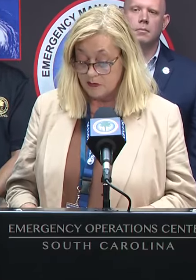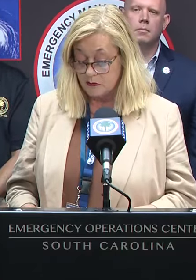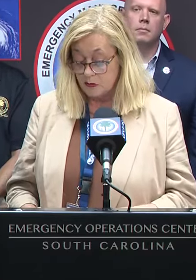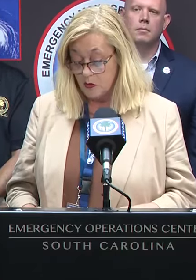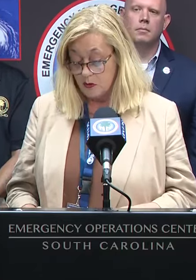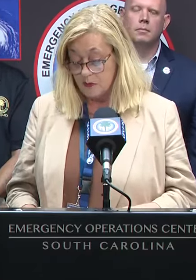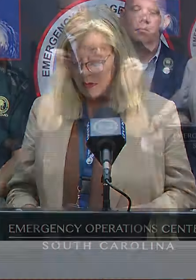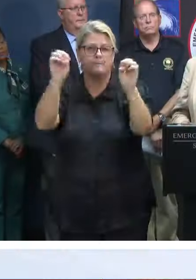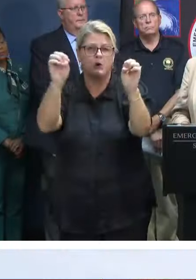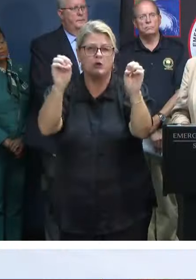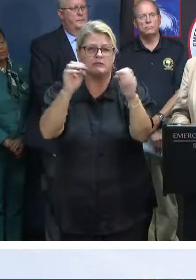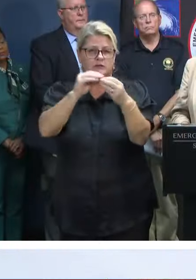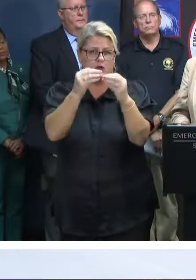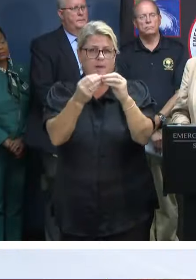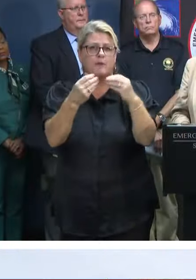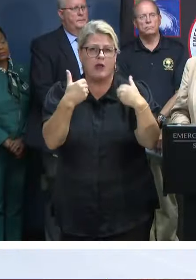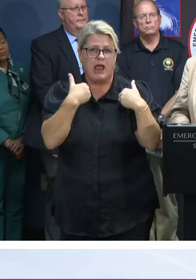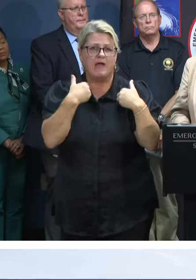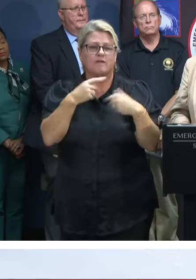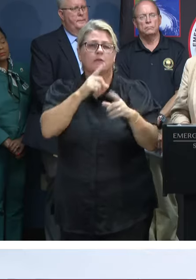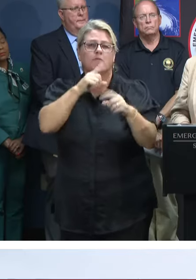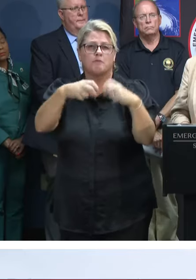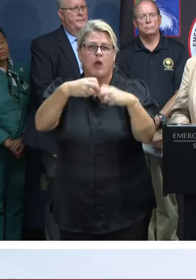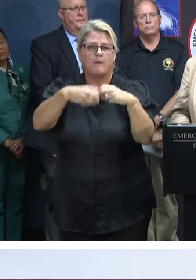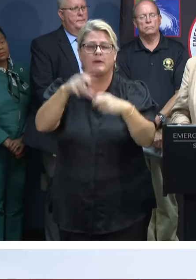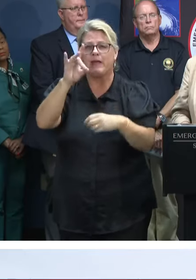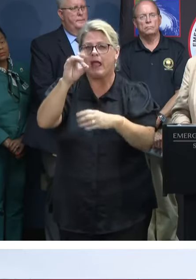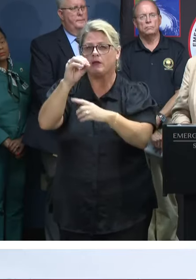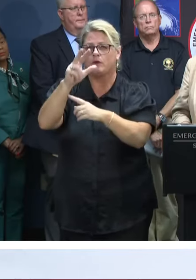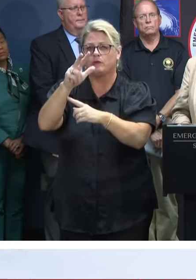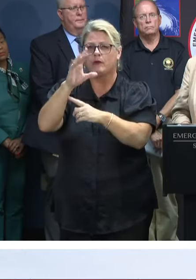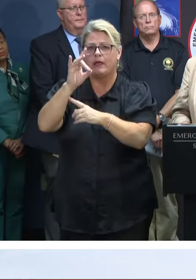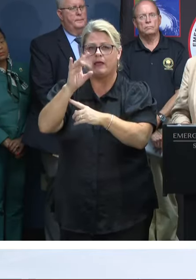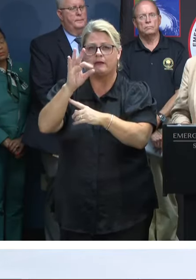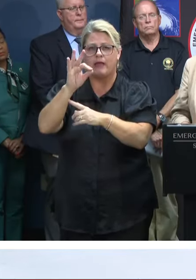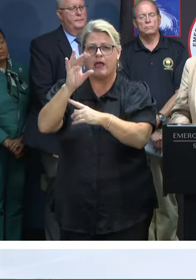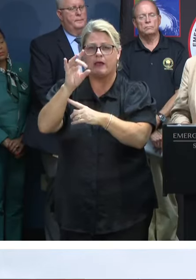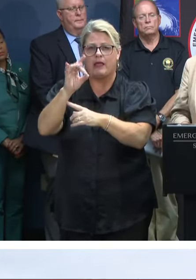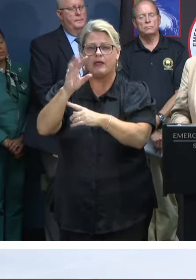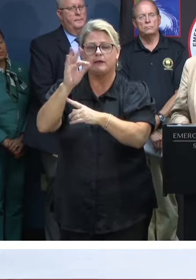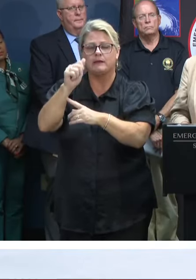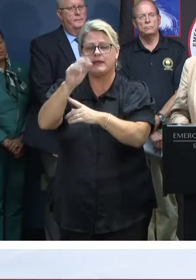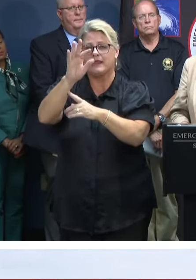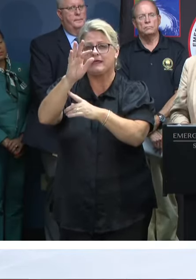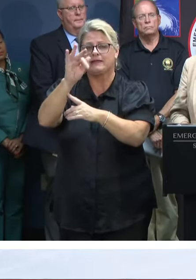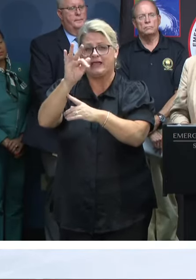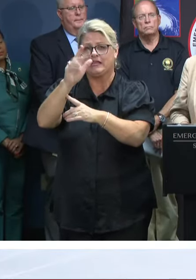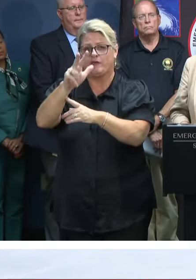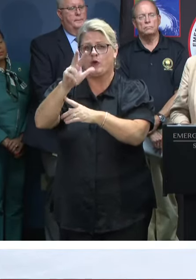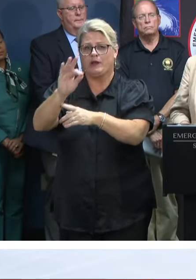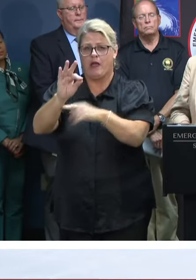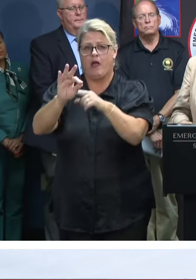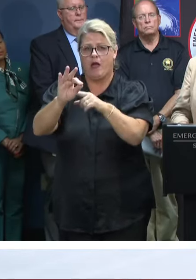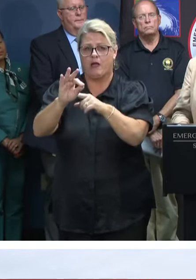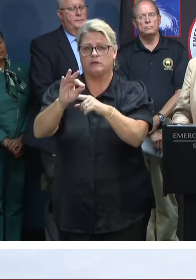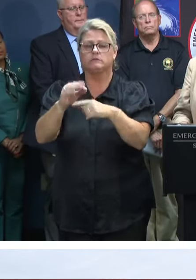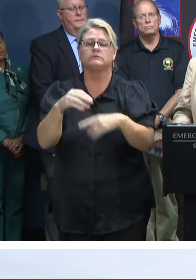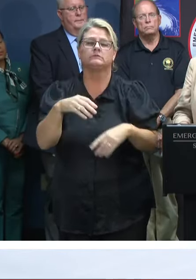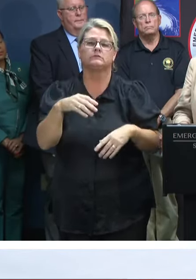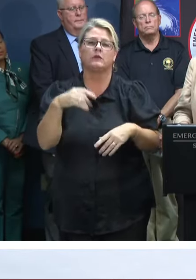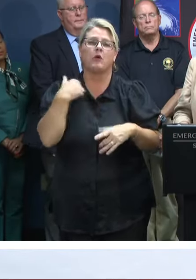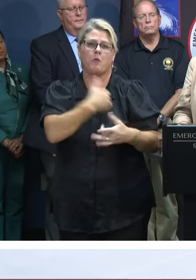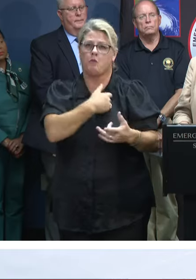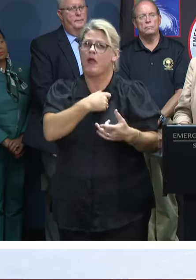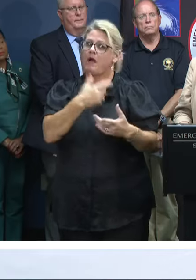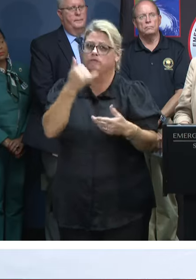number to report problems with the dams, 803-898-1939, and we're manning